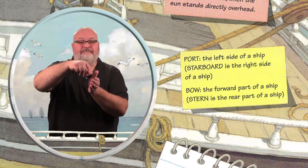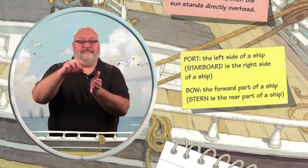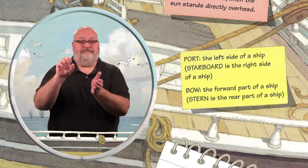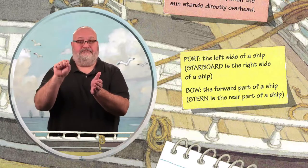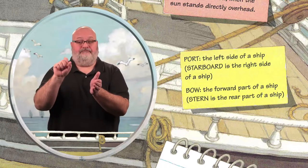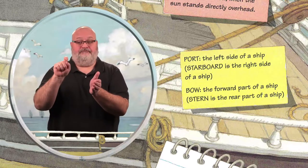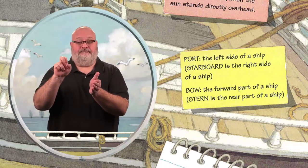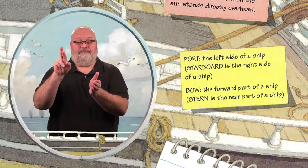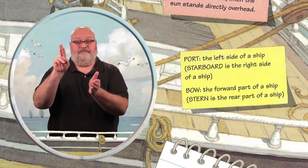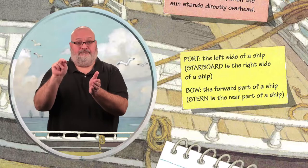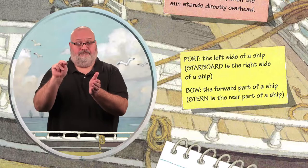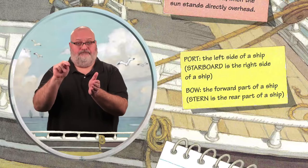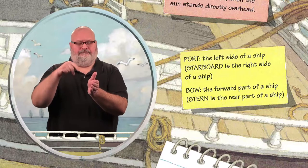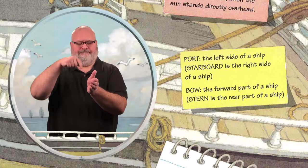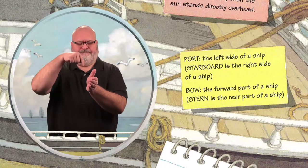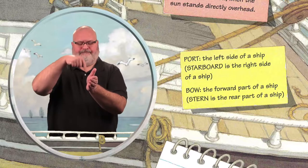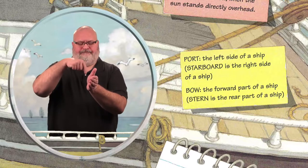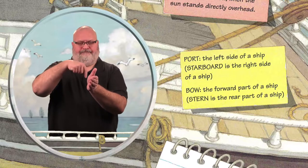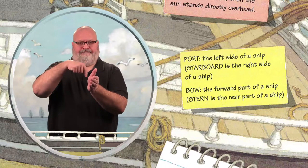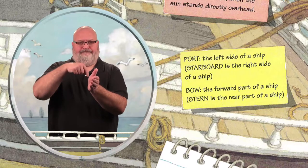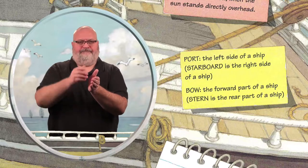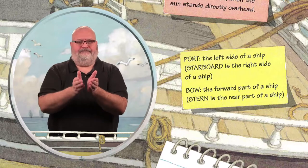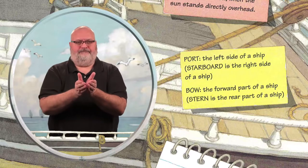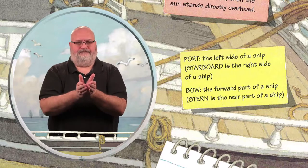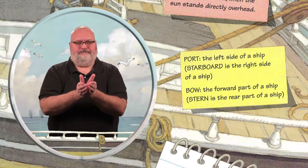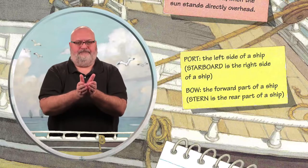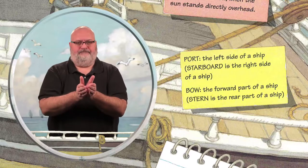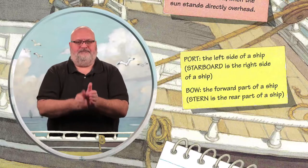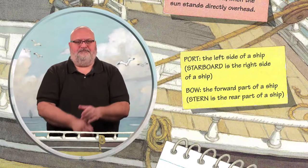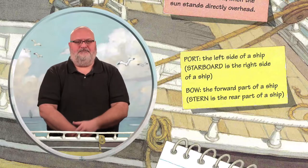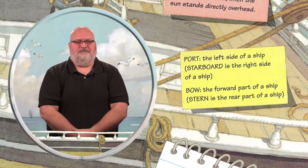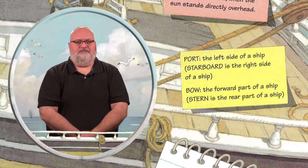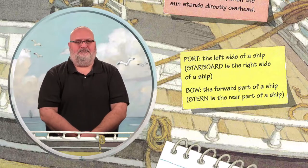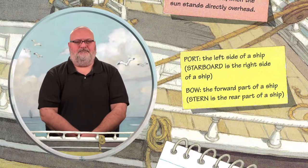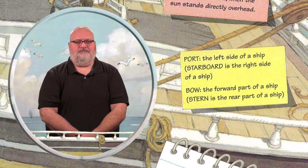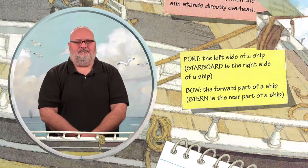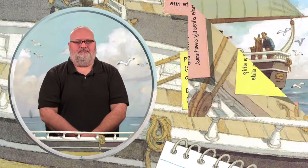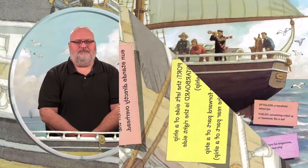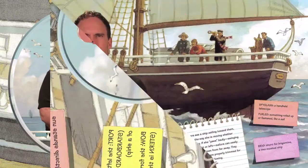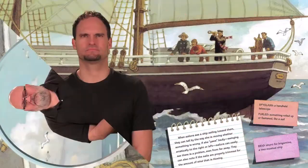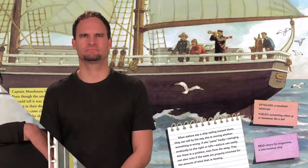The forward part of a ship. Stern is the rear part of a ship.